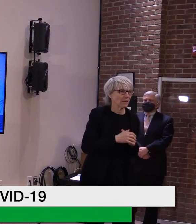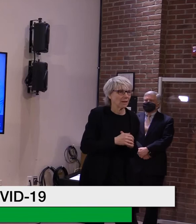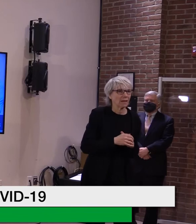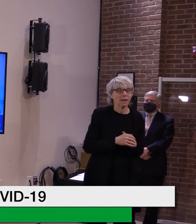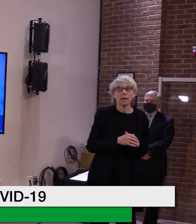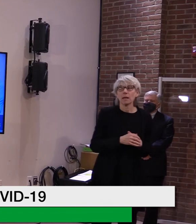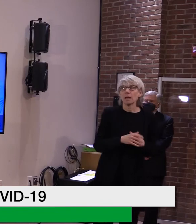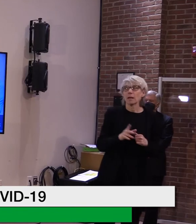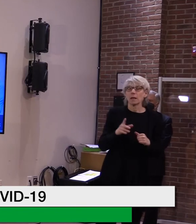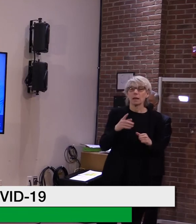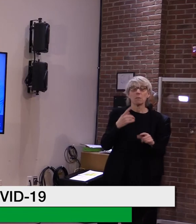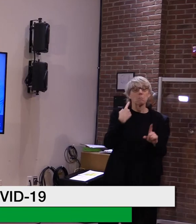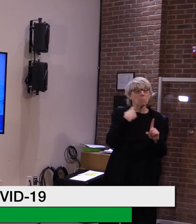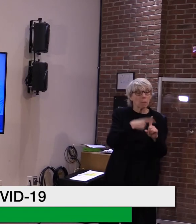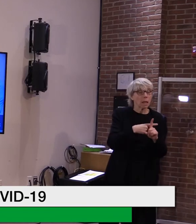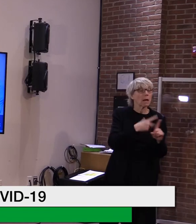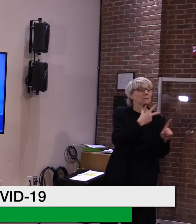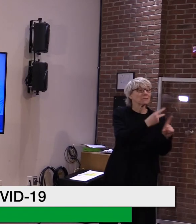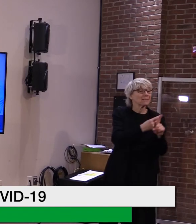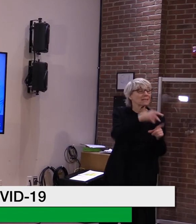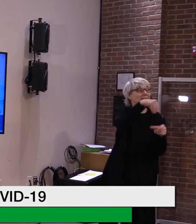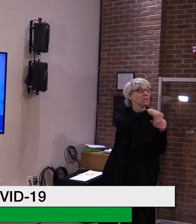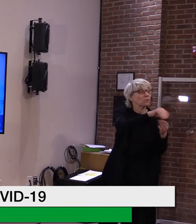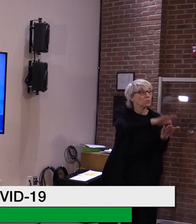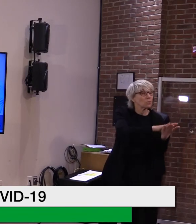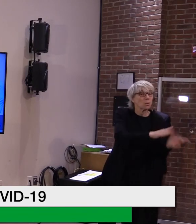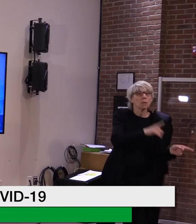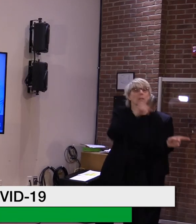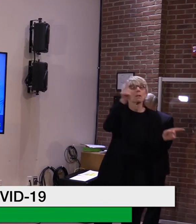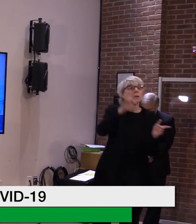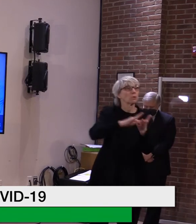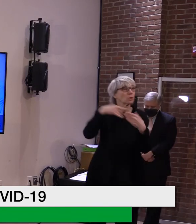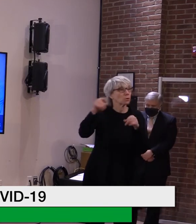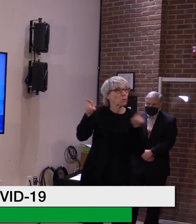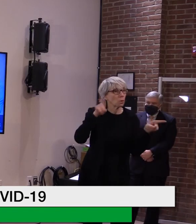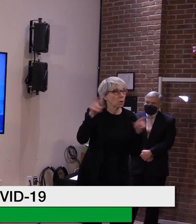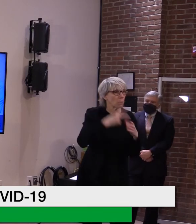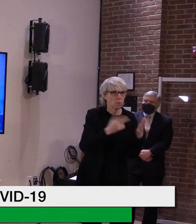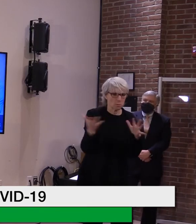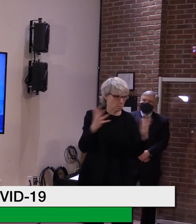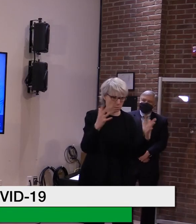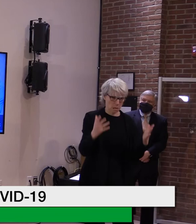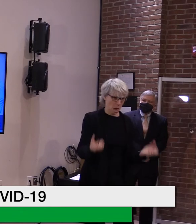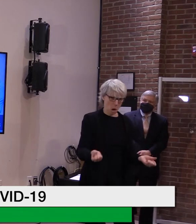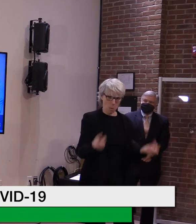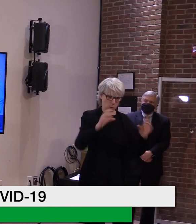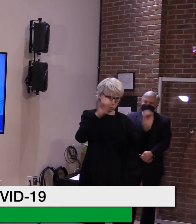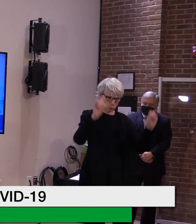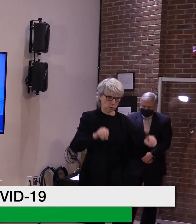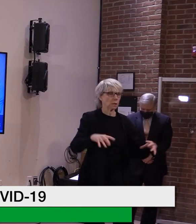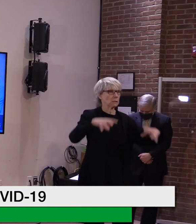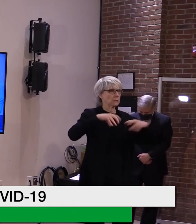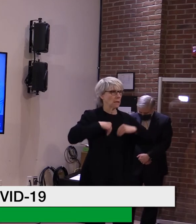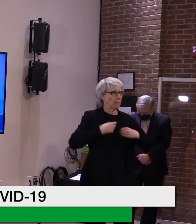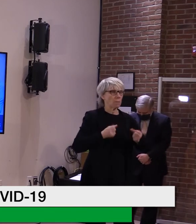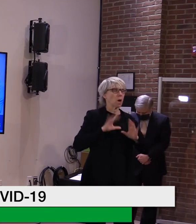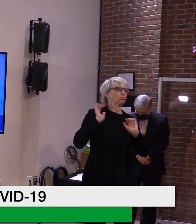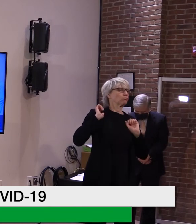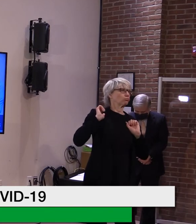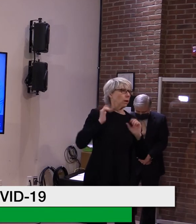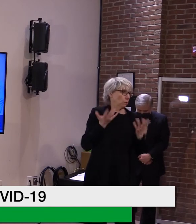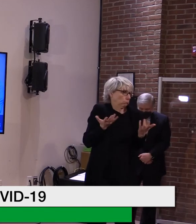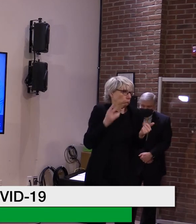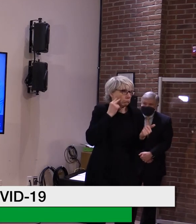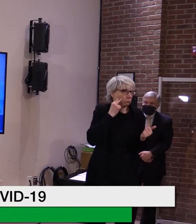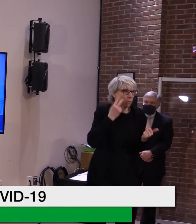those onsite, uh, in the schools as well as the pharmacies. So it's going to take a little while to work all that out and see. But, but from what